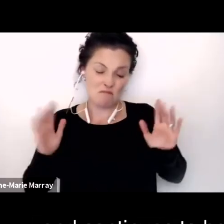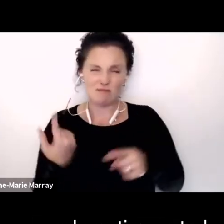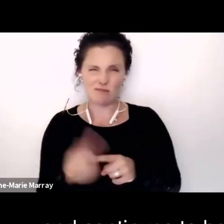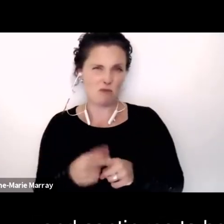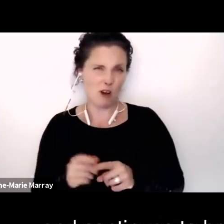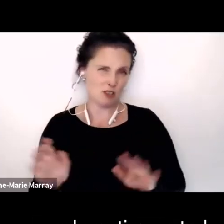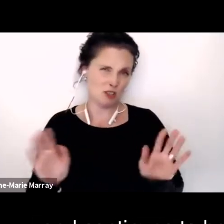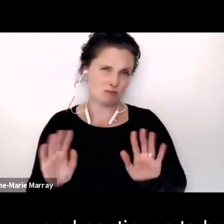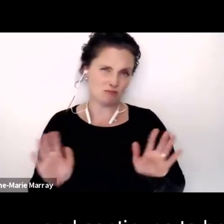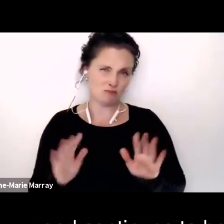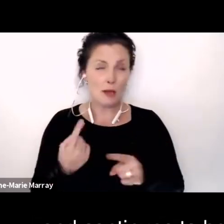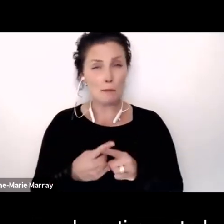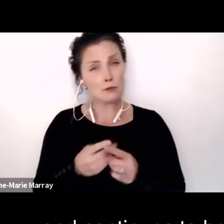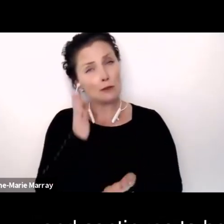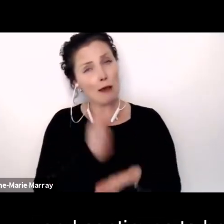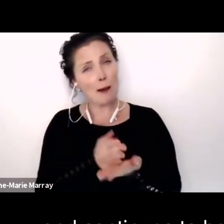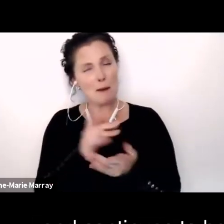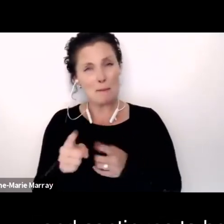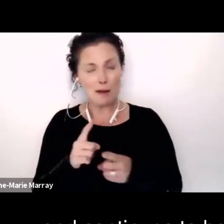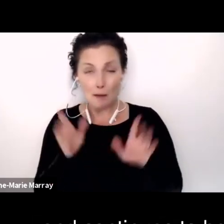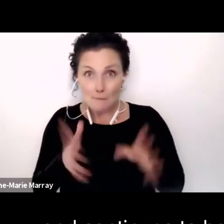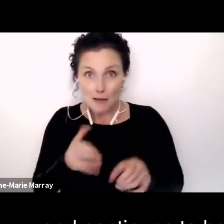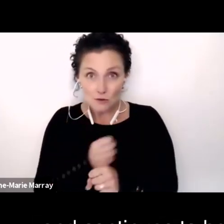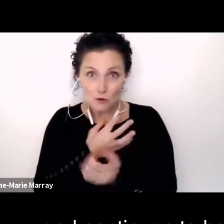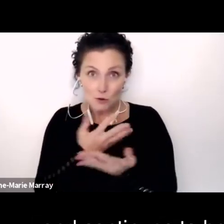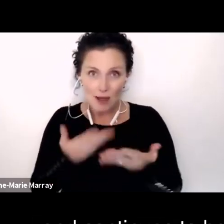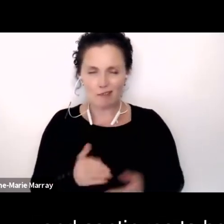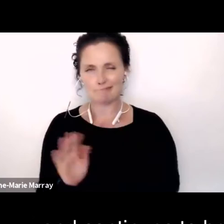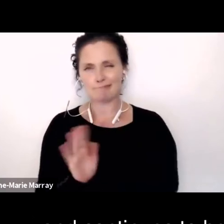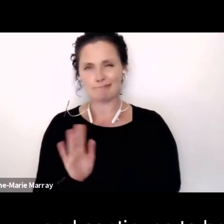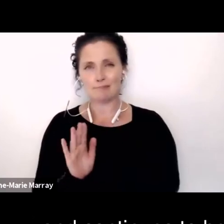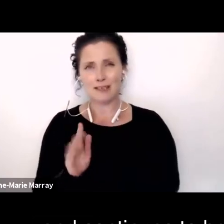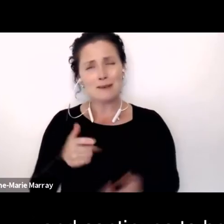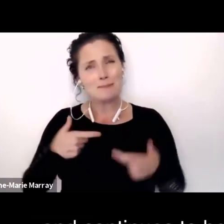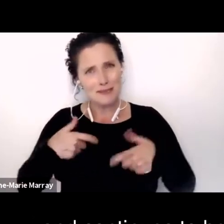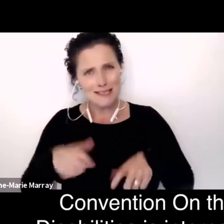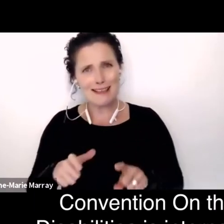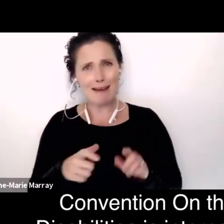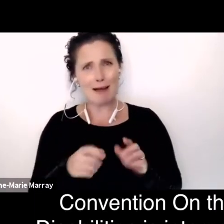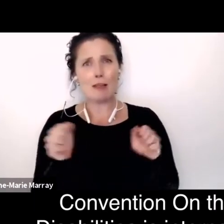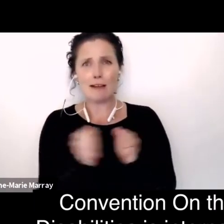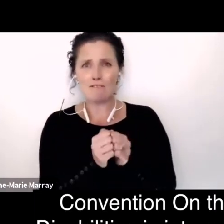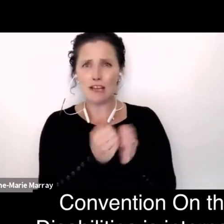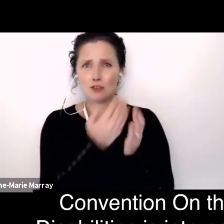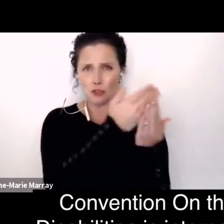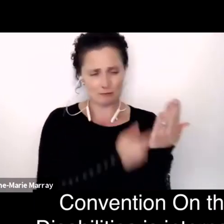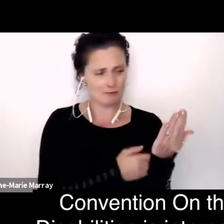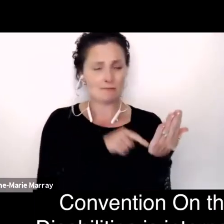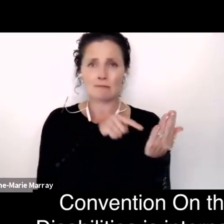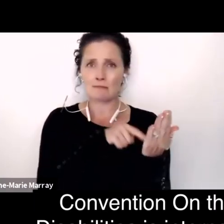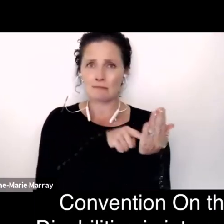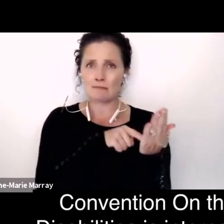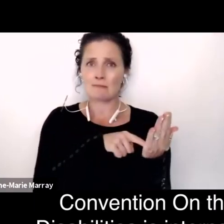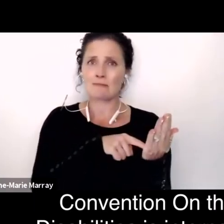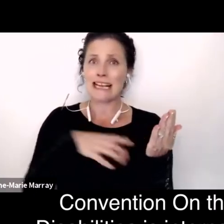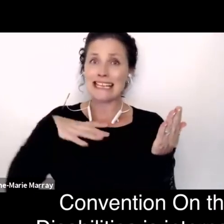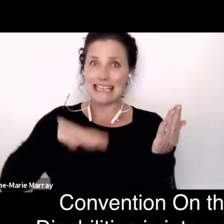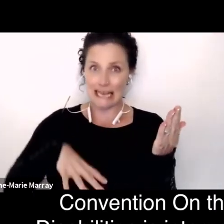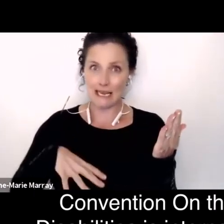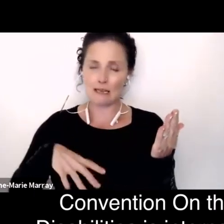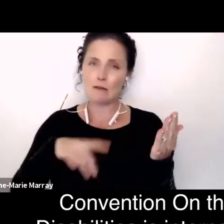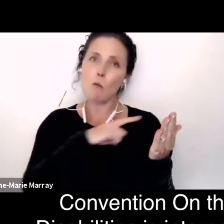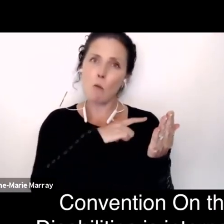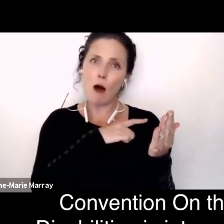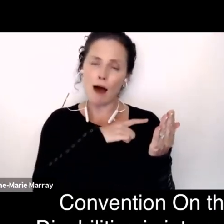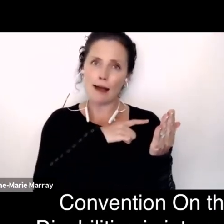Convention was really necessary and continues to be necessary. And so why? So the United Nations on the Convention on Rights of Persons